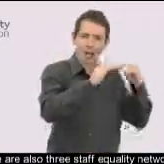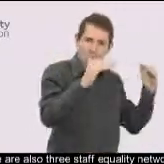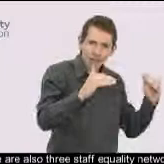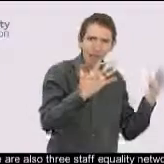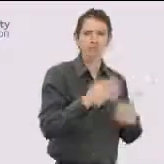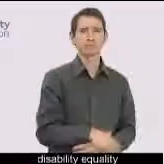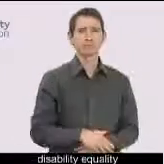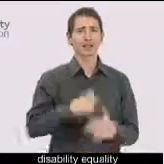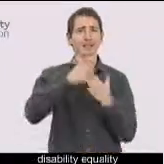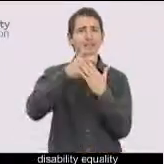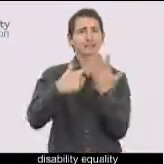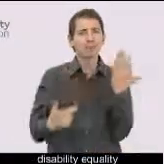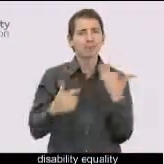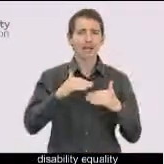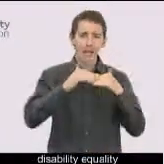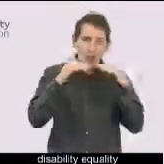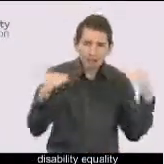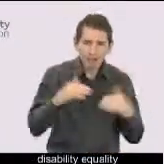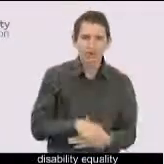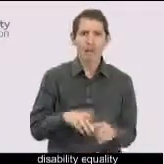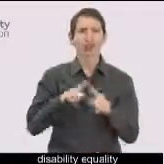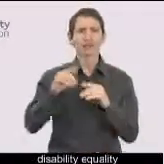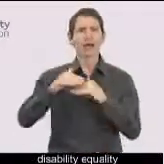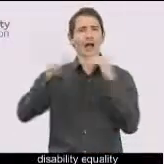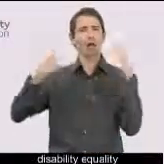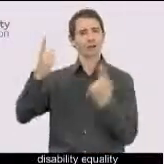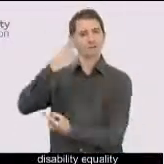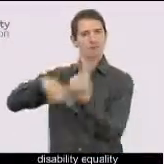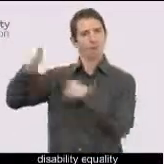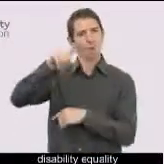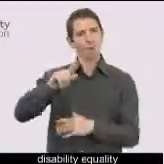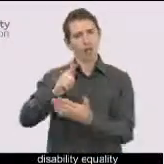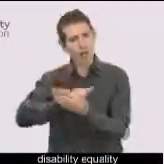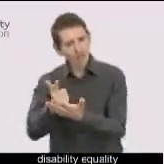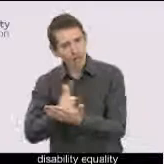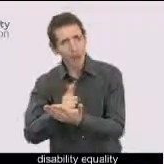and equality for lesbian, gay, bisexual and transgender people.